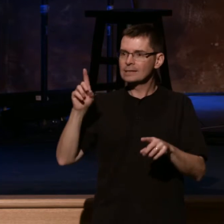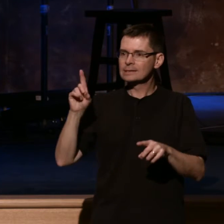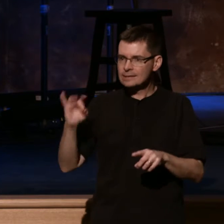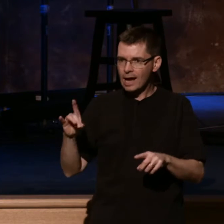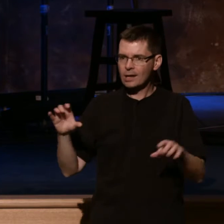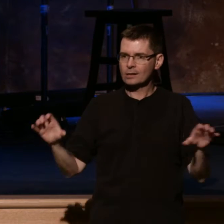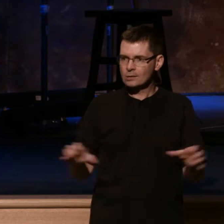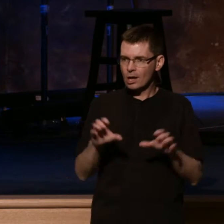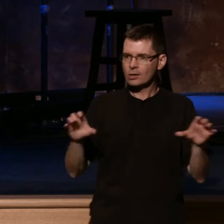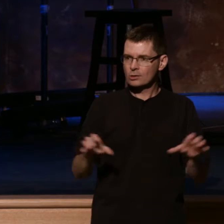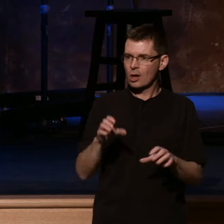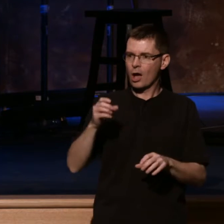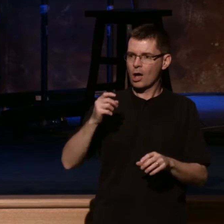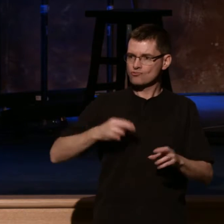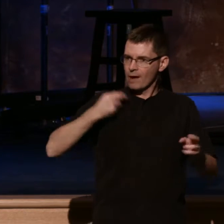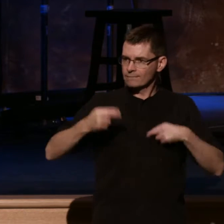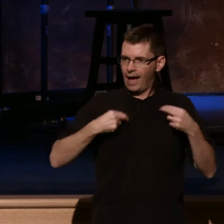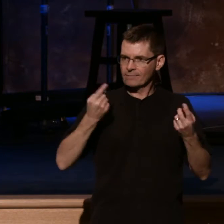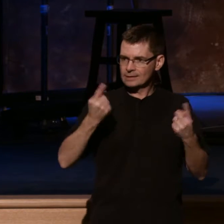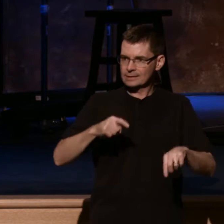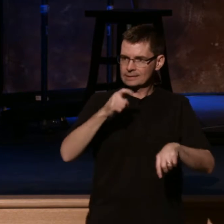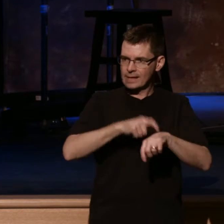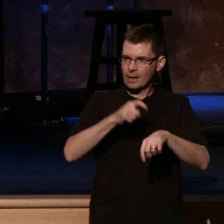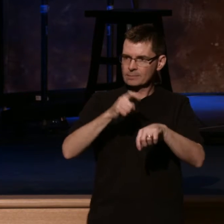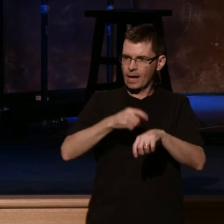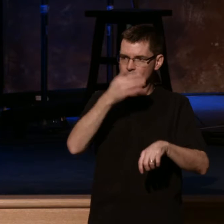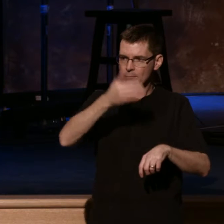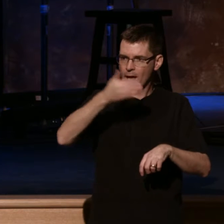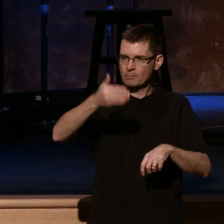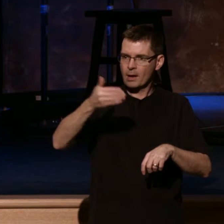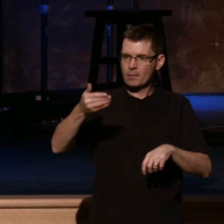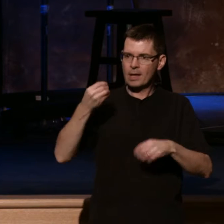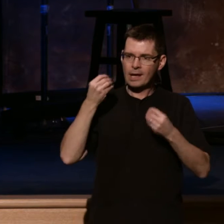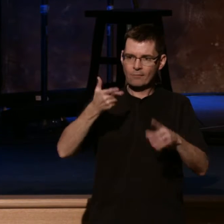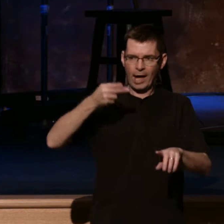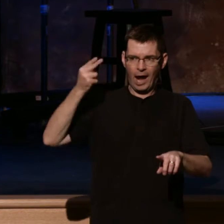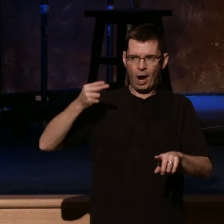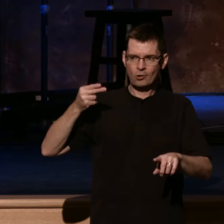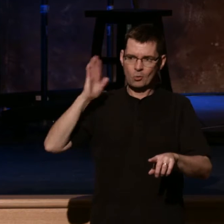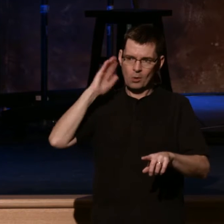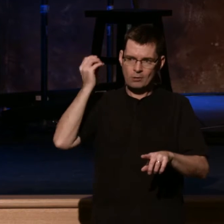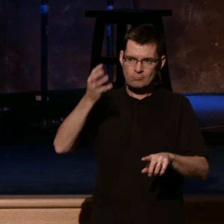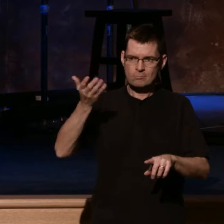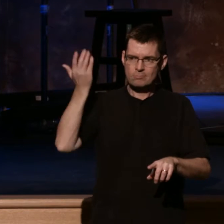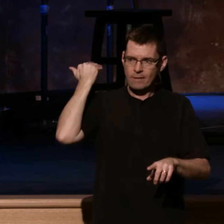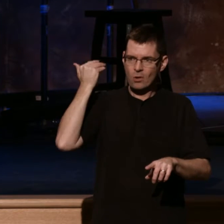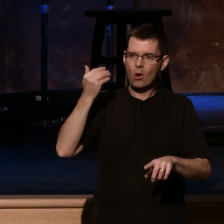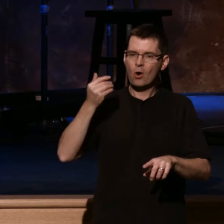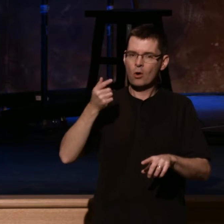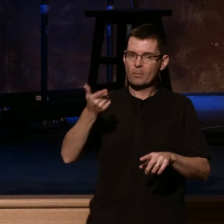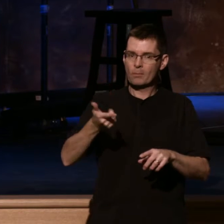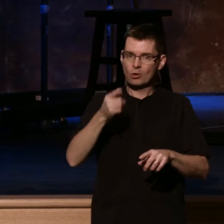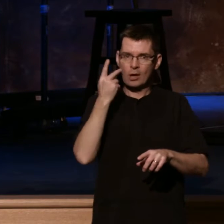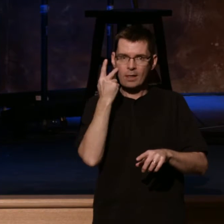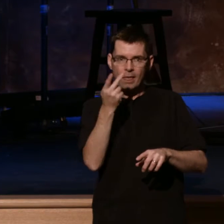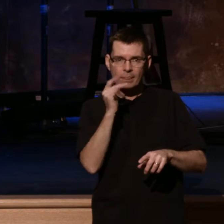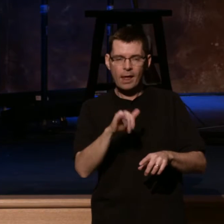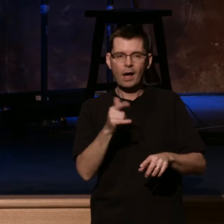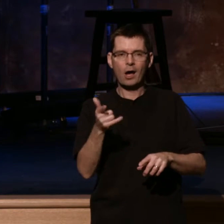at what God has done so that we have an incredible belief in what he can do and what he will do. Many of you are familiar with what we call